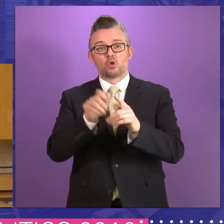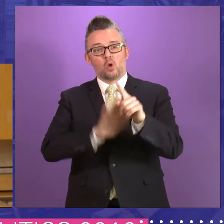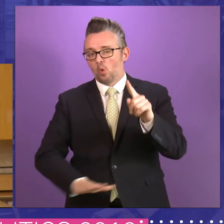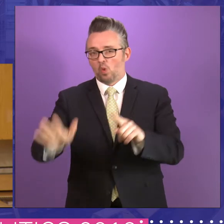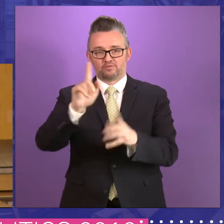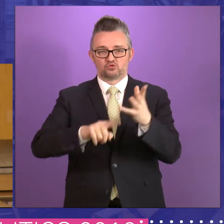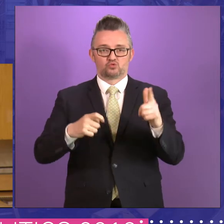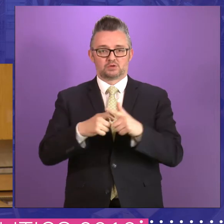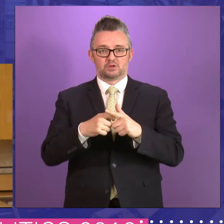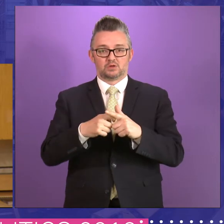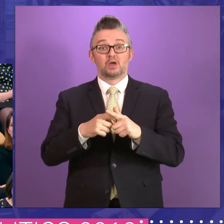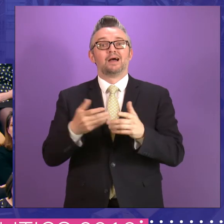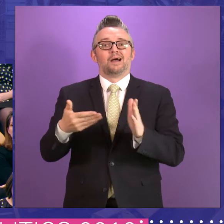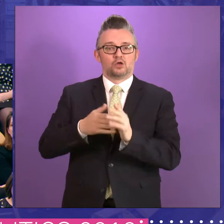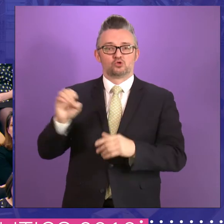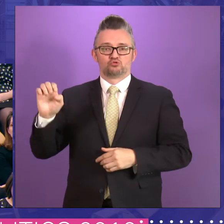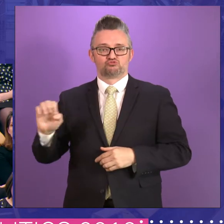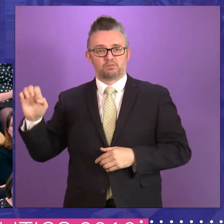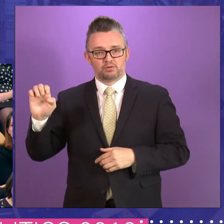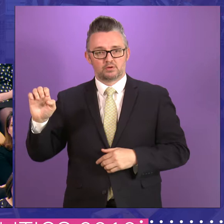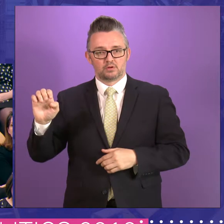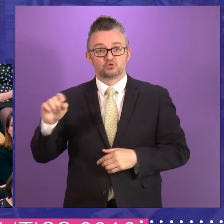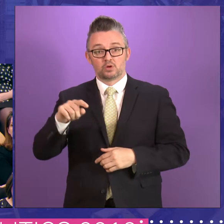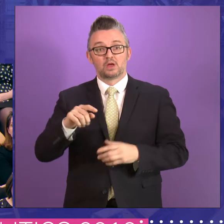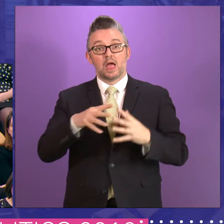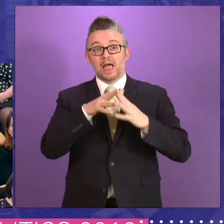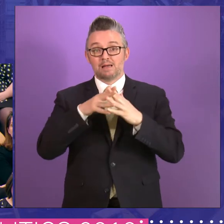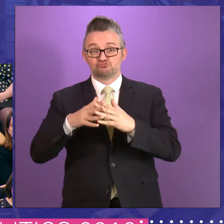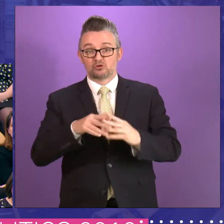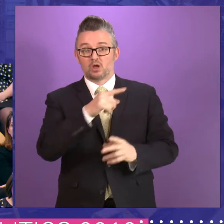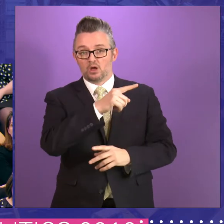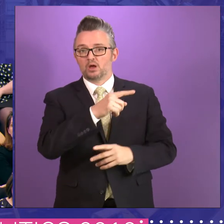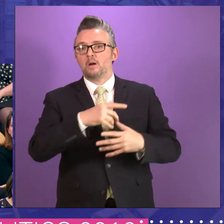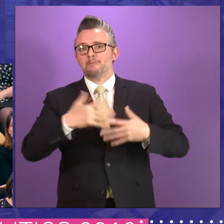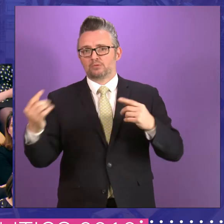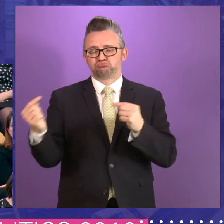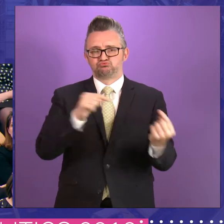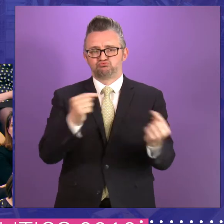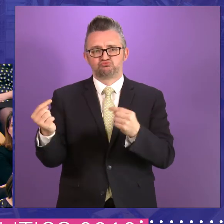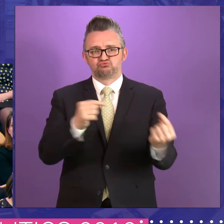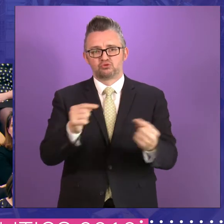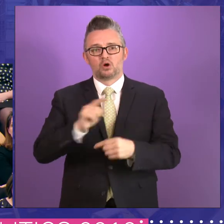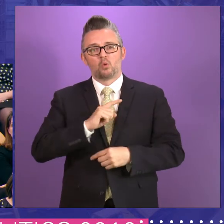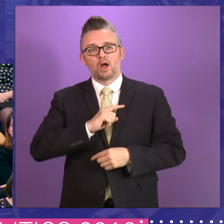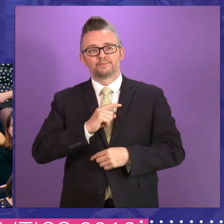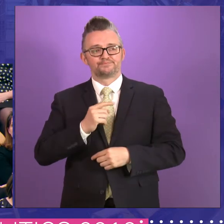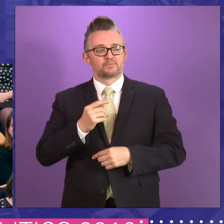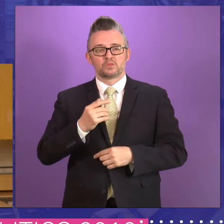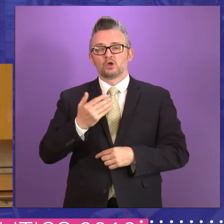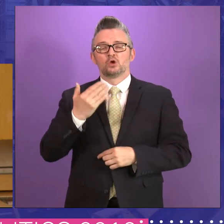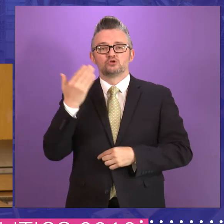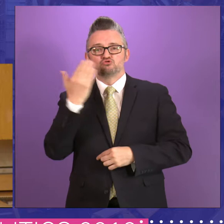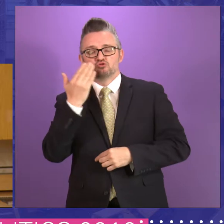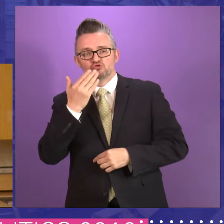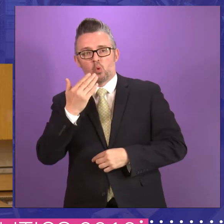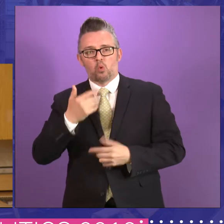Kingdom and in Europe. Um, and there's a big debate in the United States just now about, you know, in the aftermath of school massacres and a whole